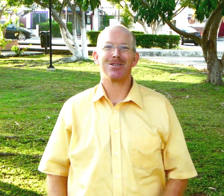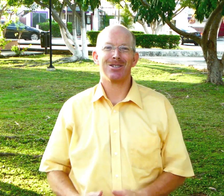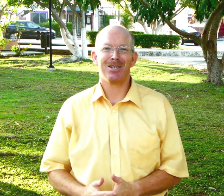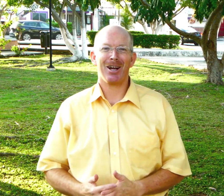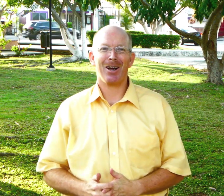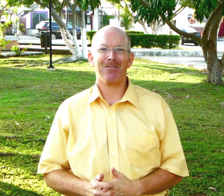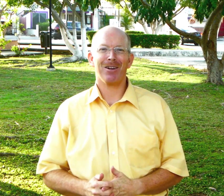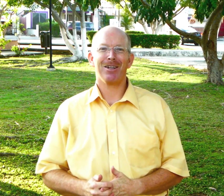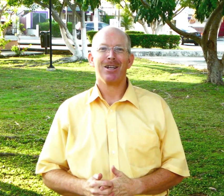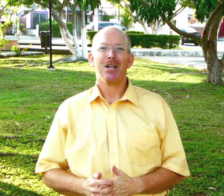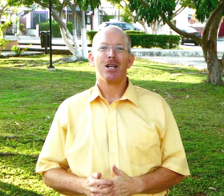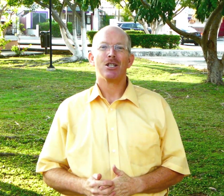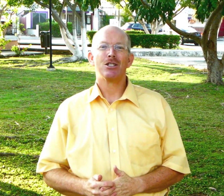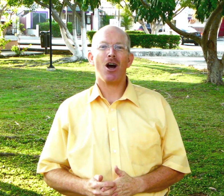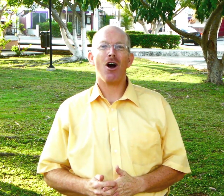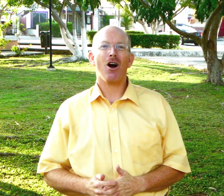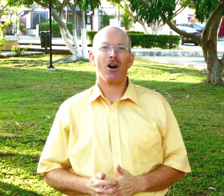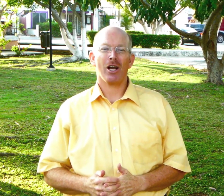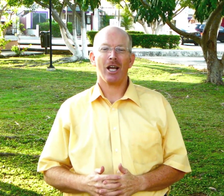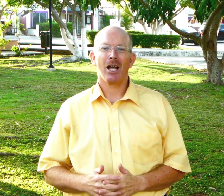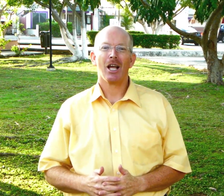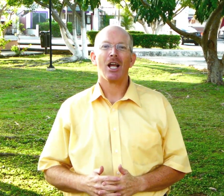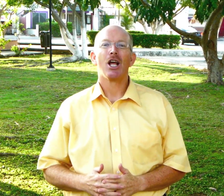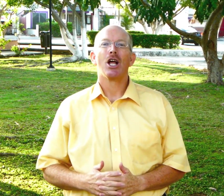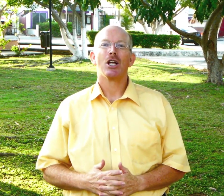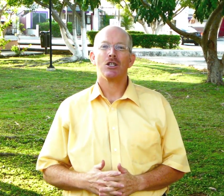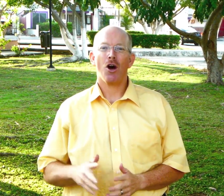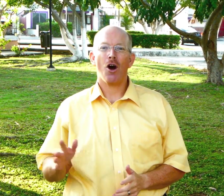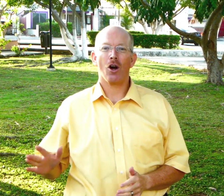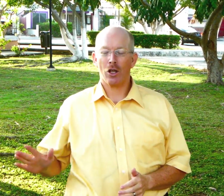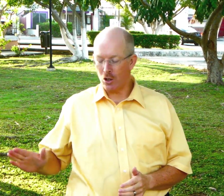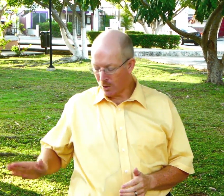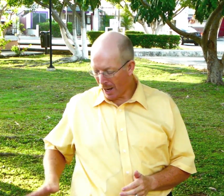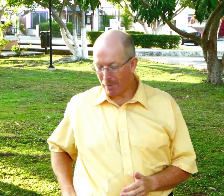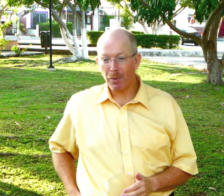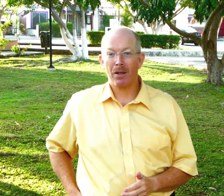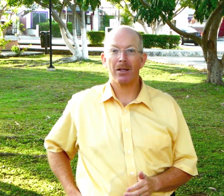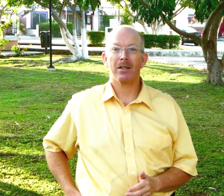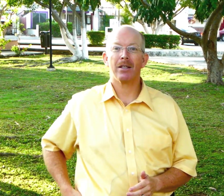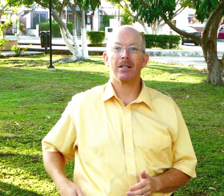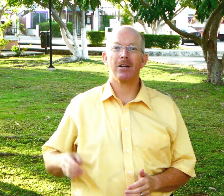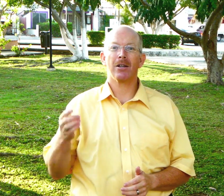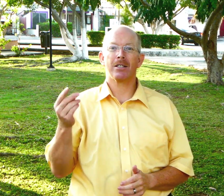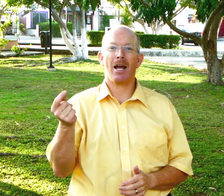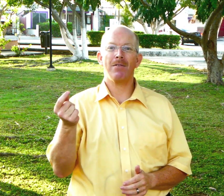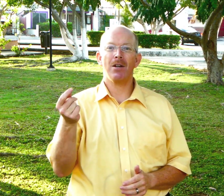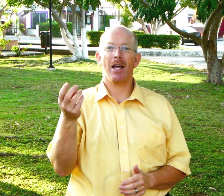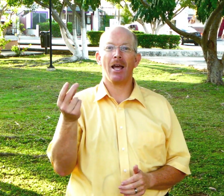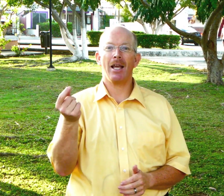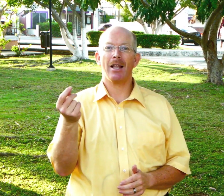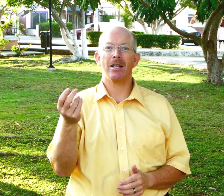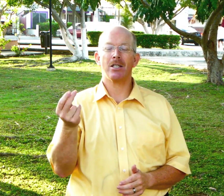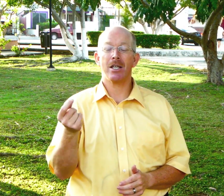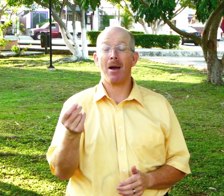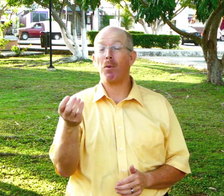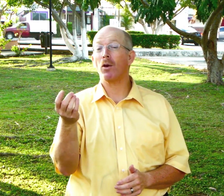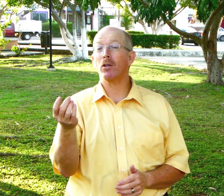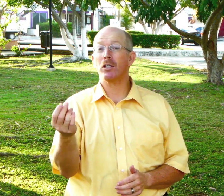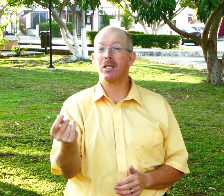done often dog dog you tap your side of your leg and then you snap or you'll just see